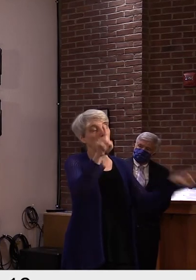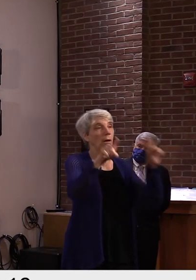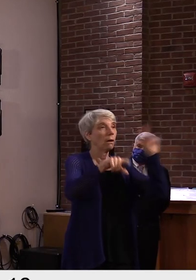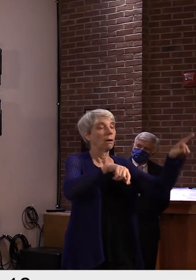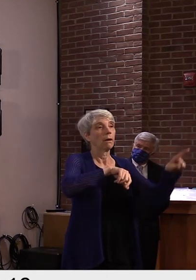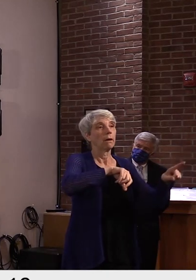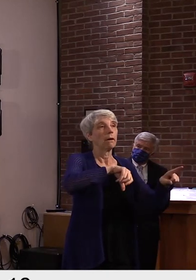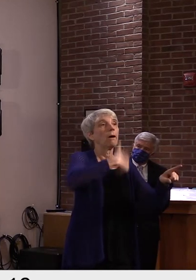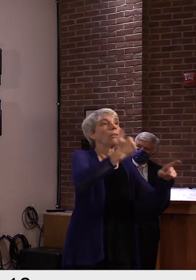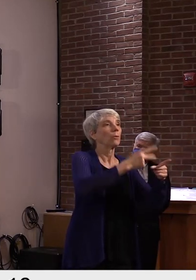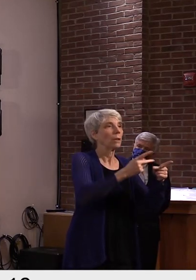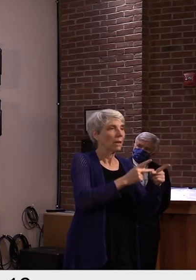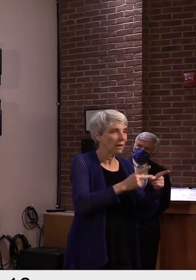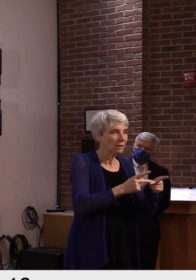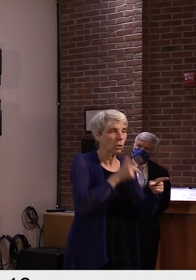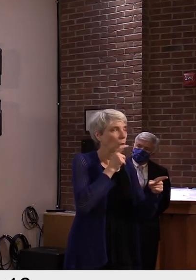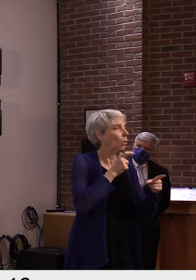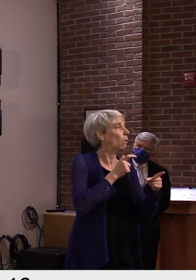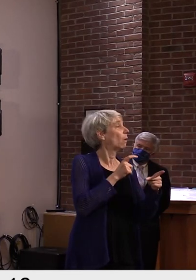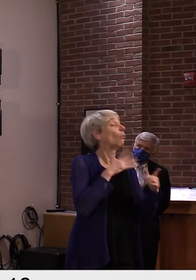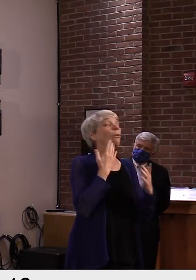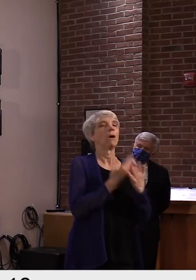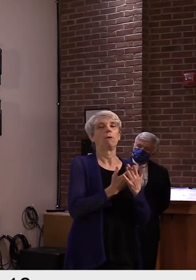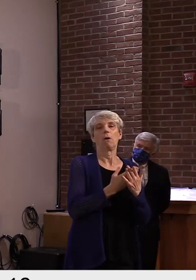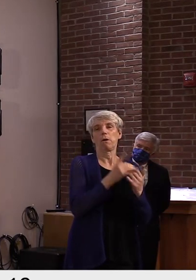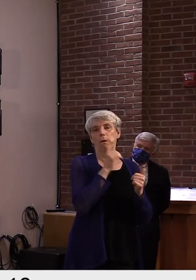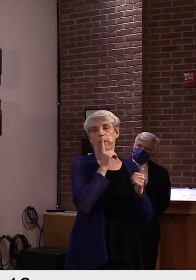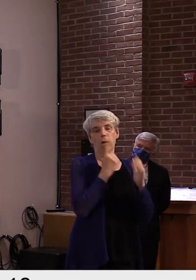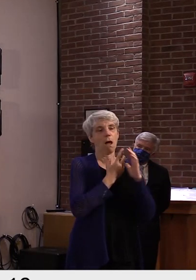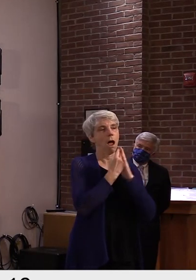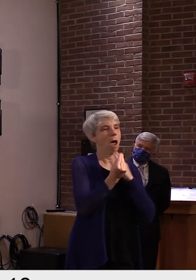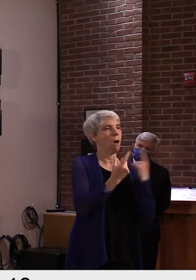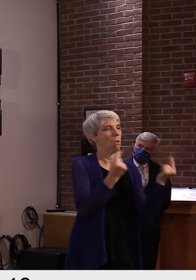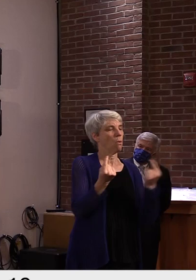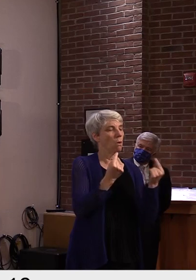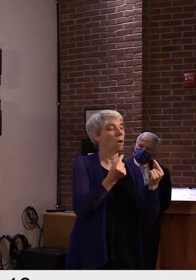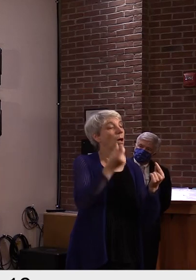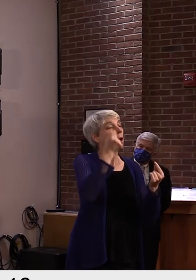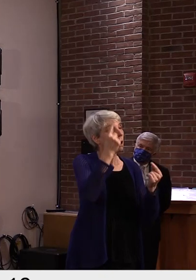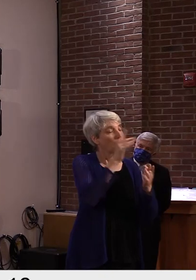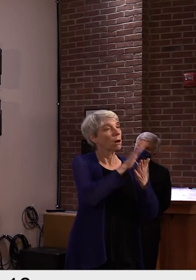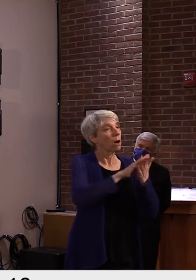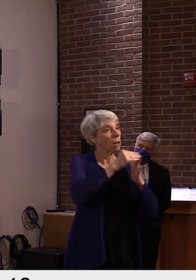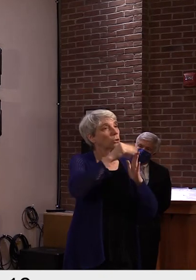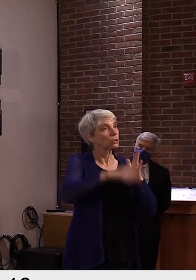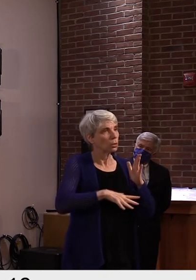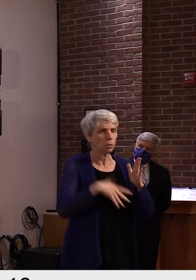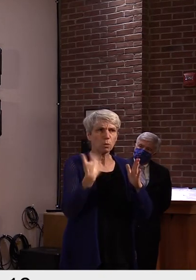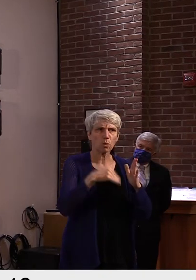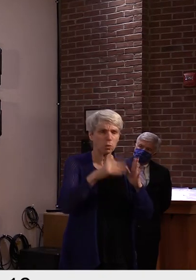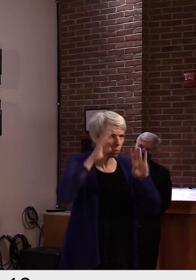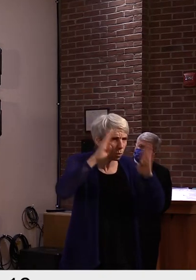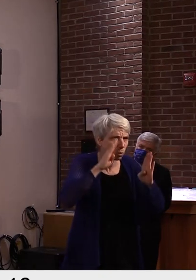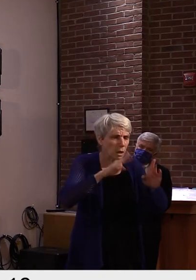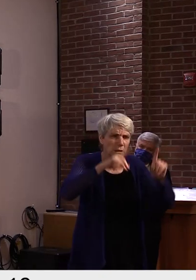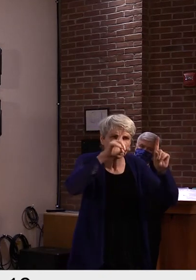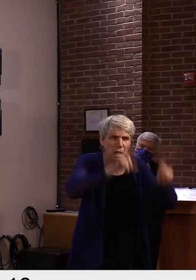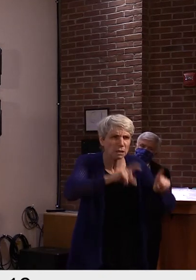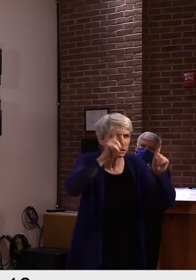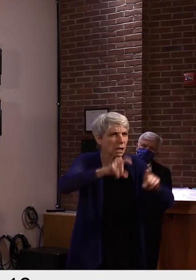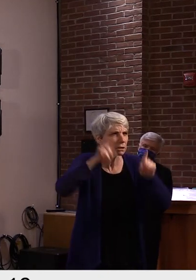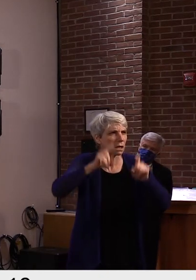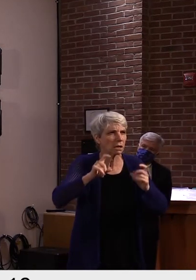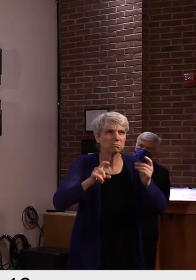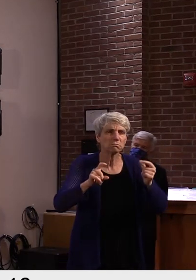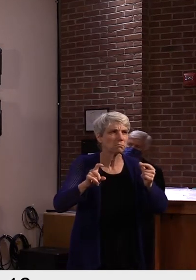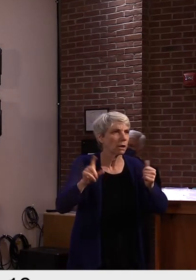quarantining when they arrive. Because the college students that are coming from all these places are being tested on the first day they arrive.